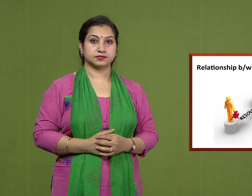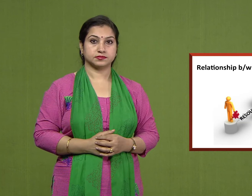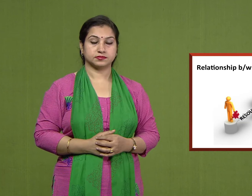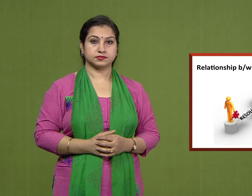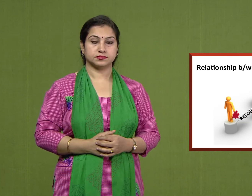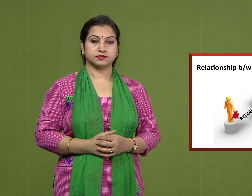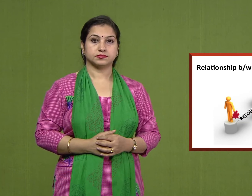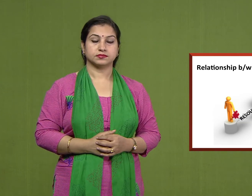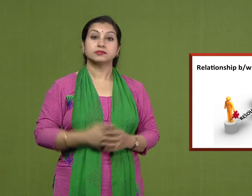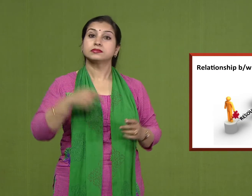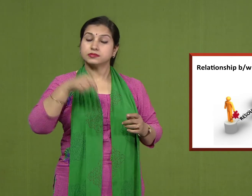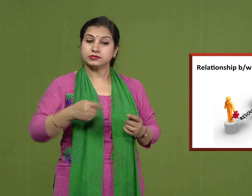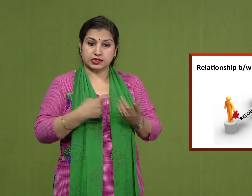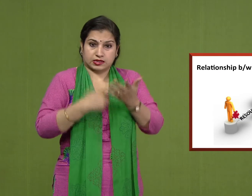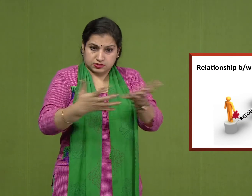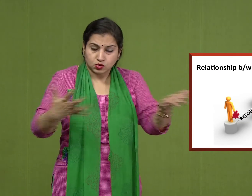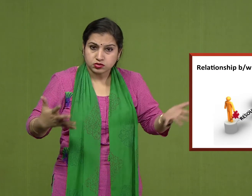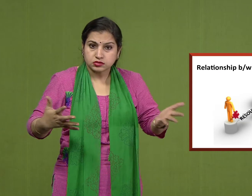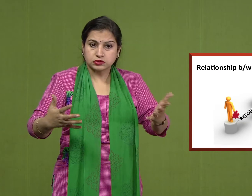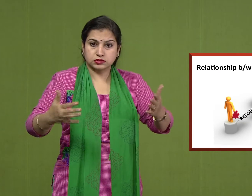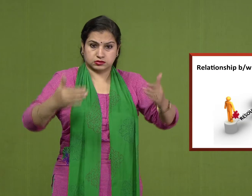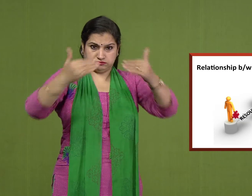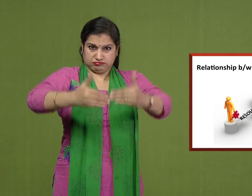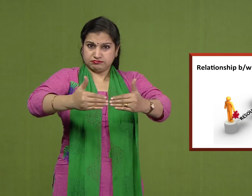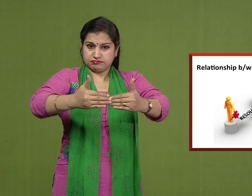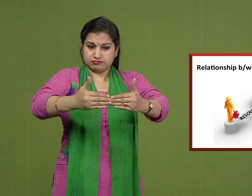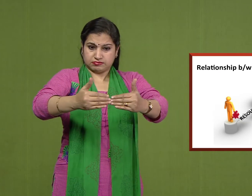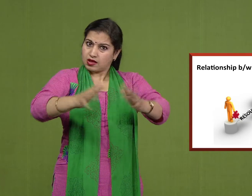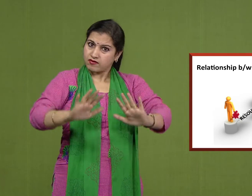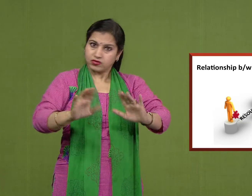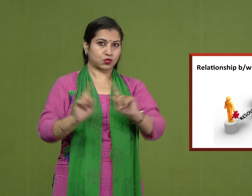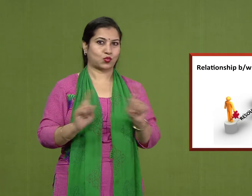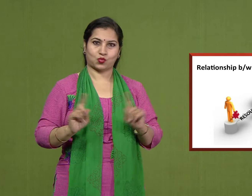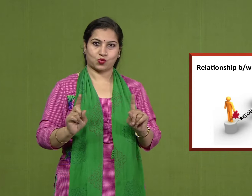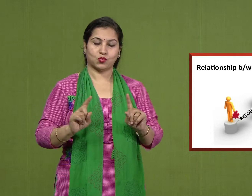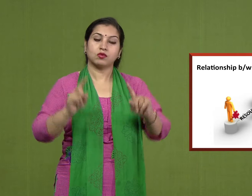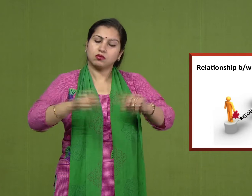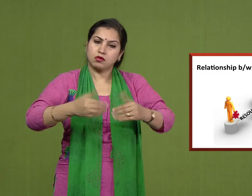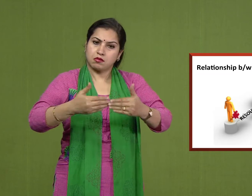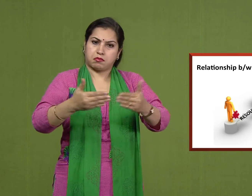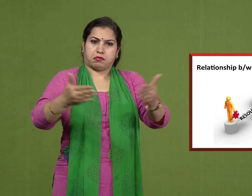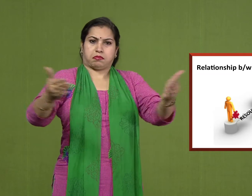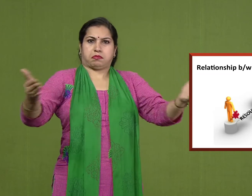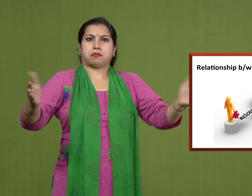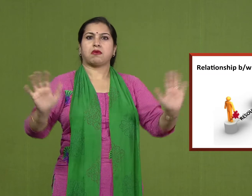So are these resources unlimited? No, they are not unlimited